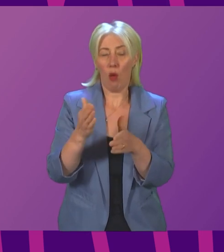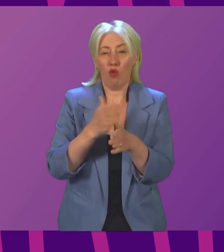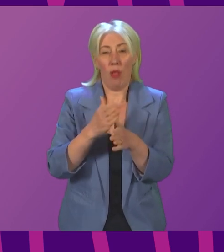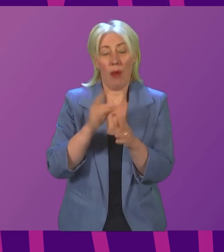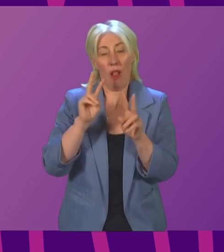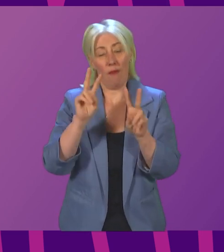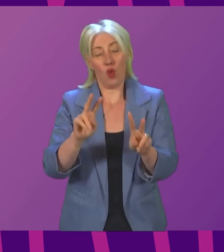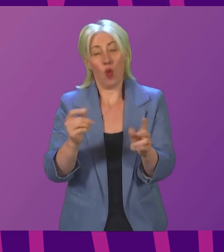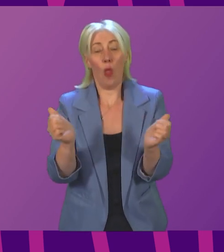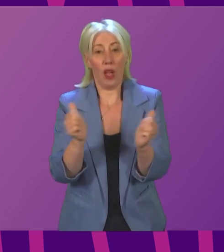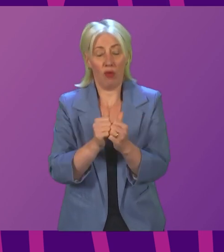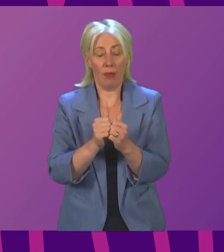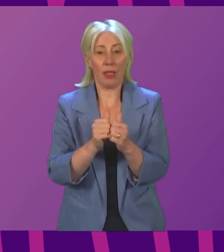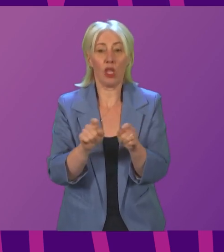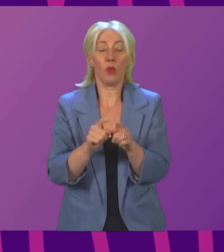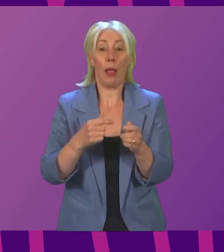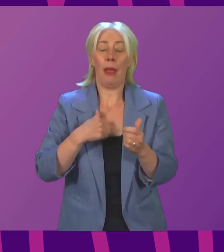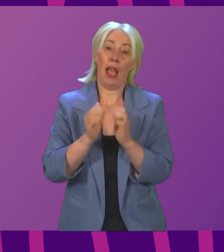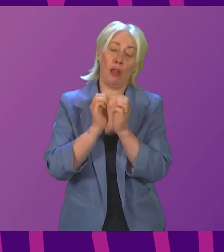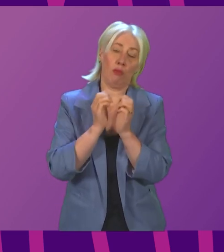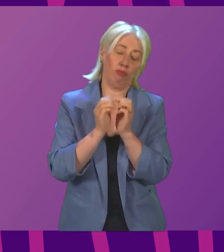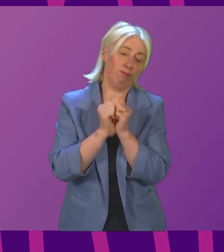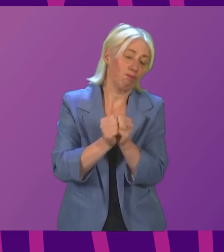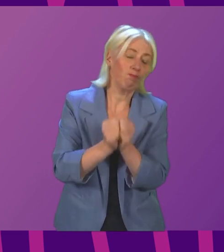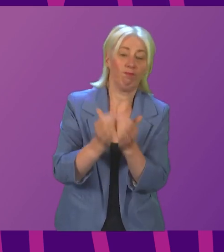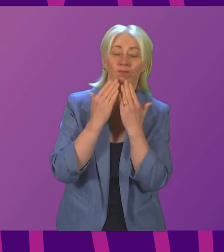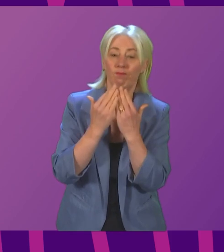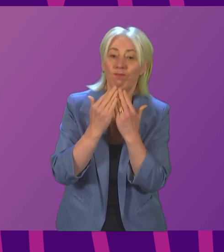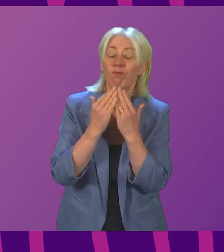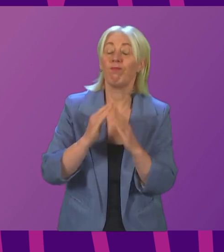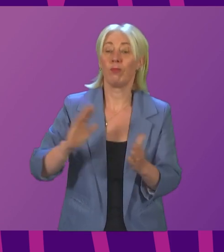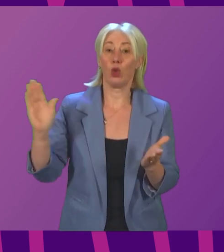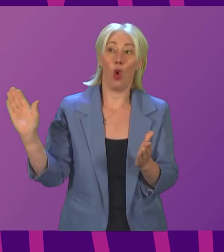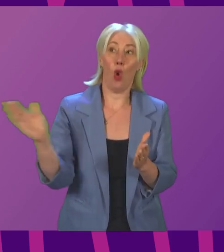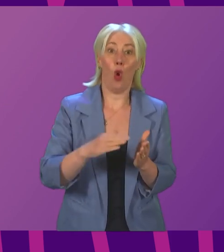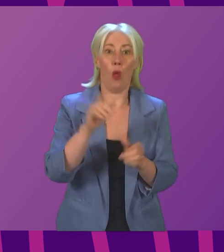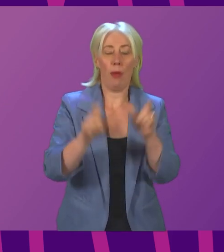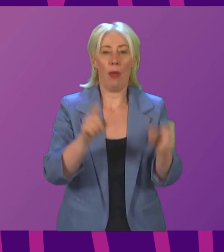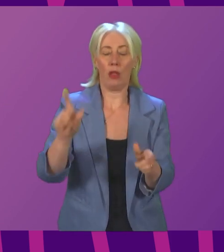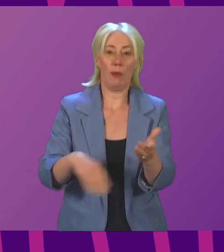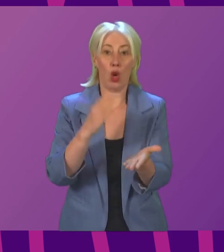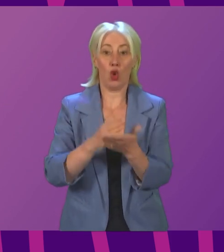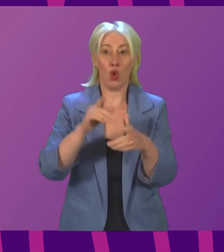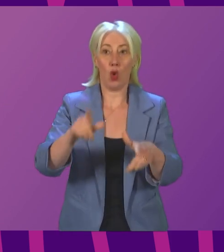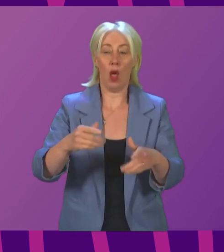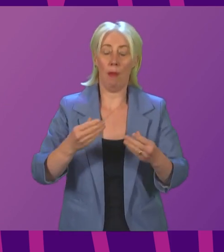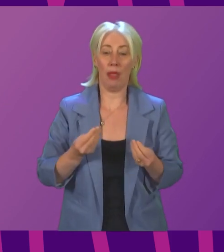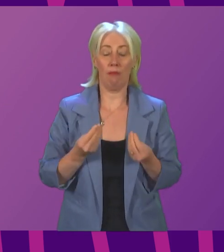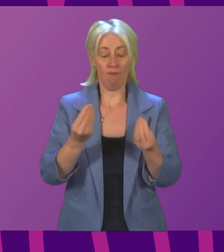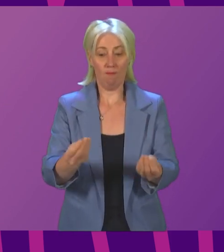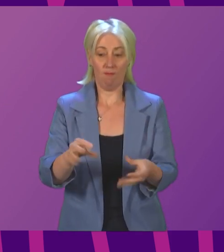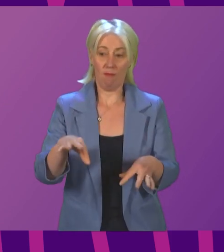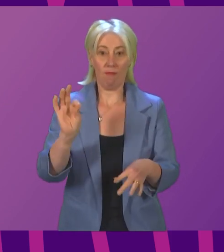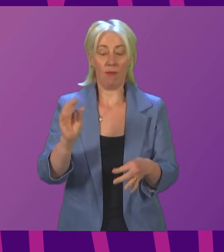Firstly, though, I want to record my gratitude to all those who helped ensure that the hosting of the summit was a success. Yes,